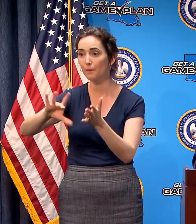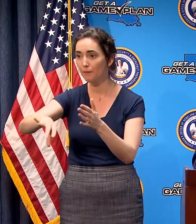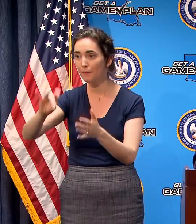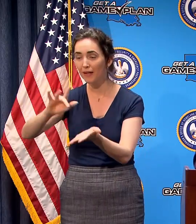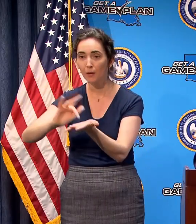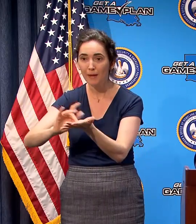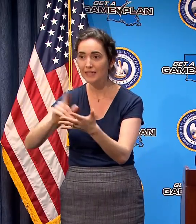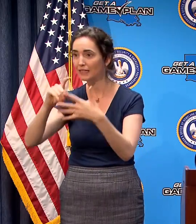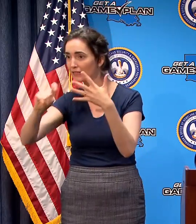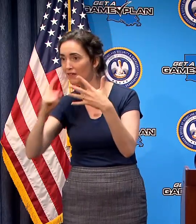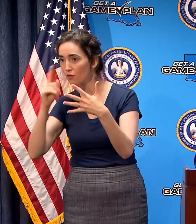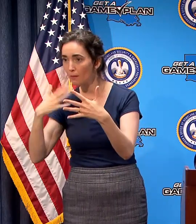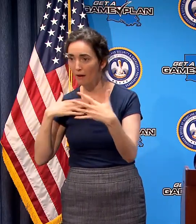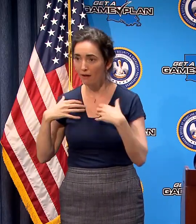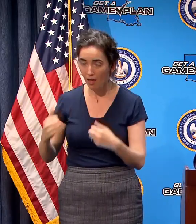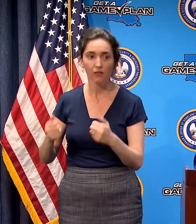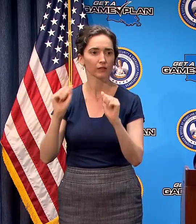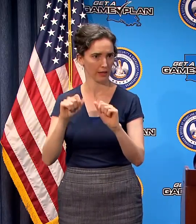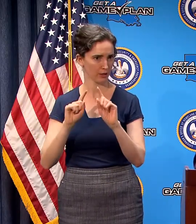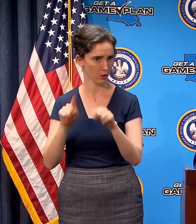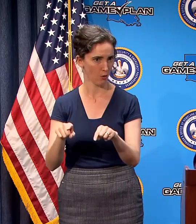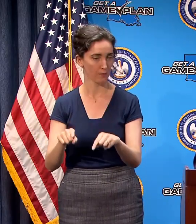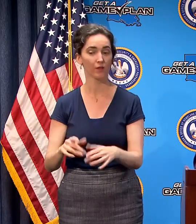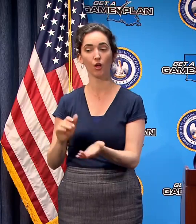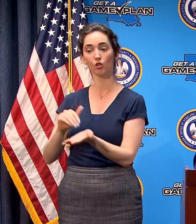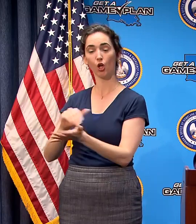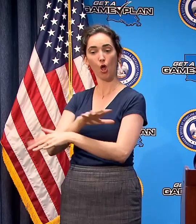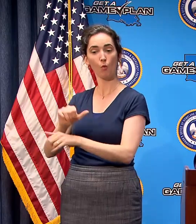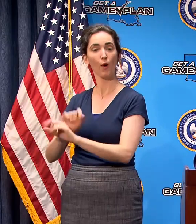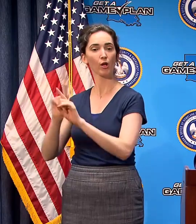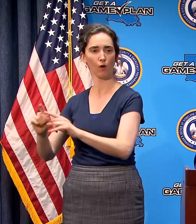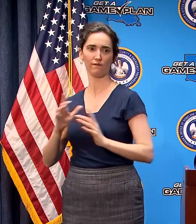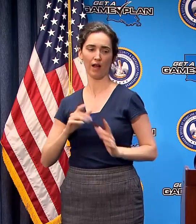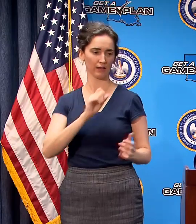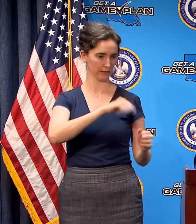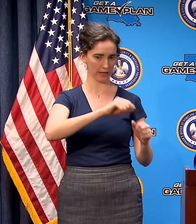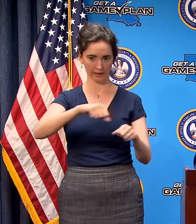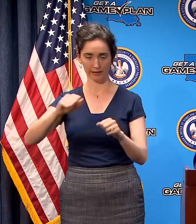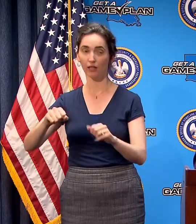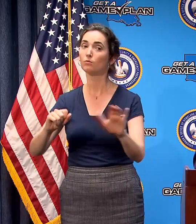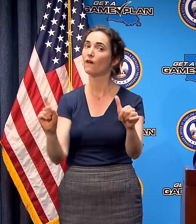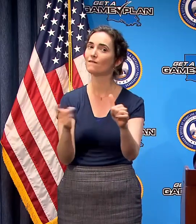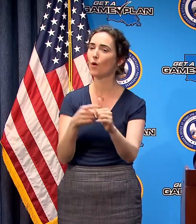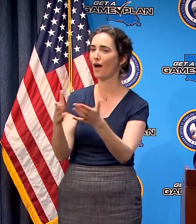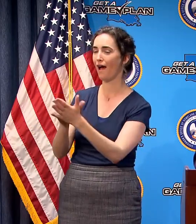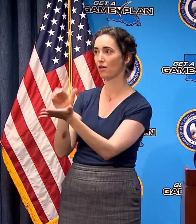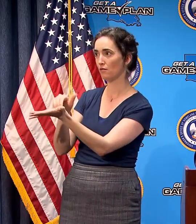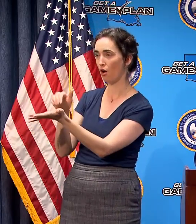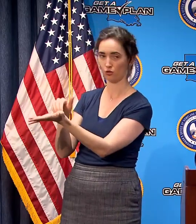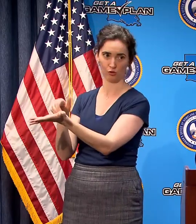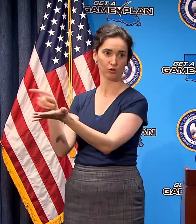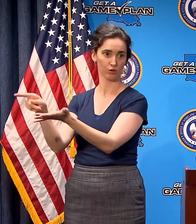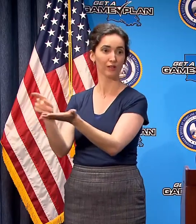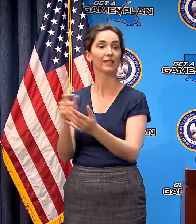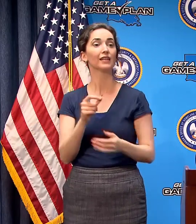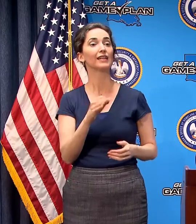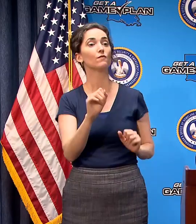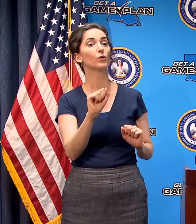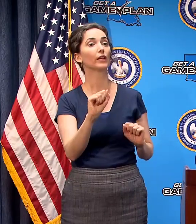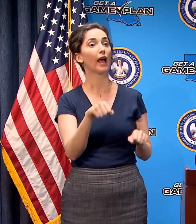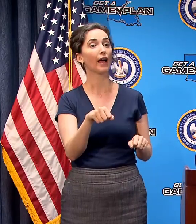health care necessities go to medical appointments of course check with your doctor or provider first and wherever possible